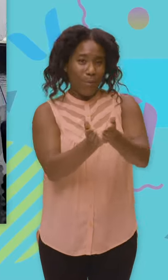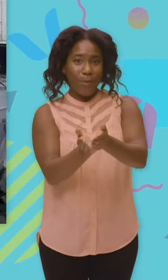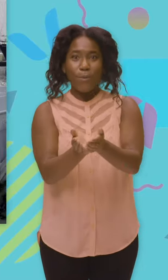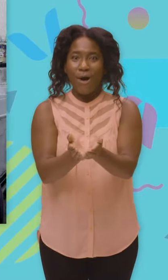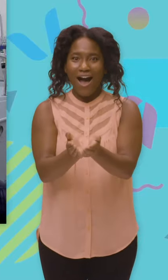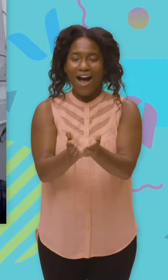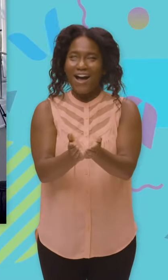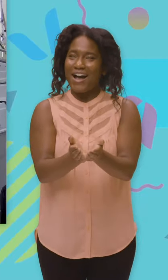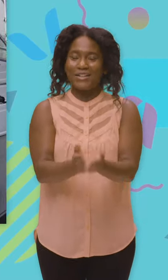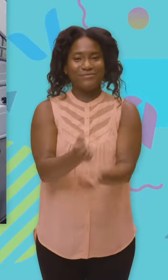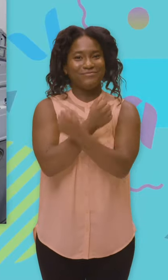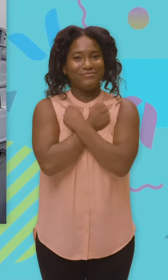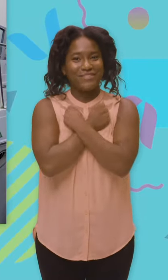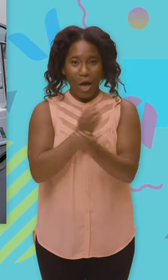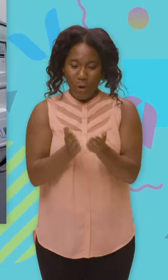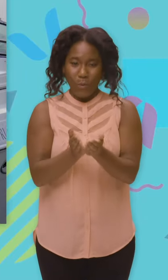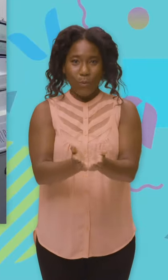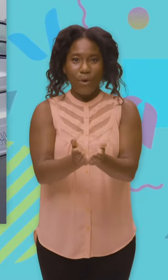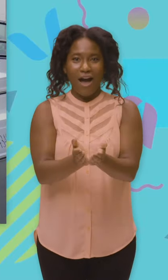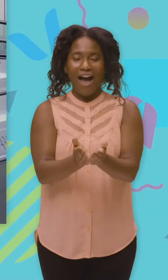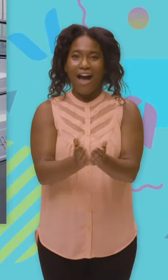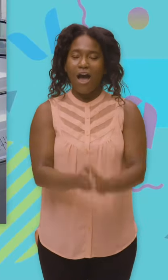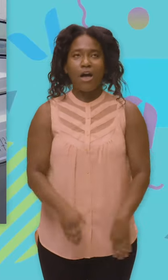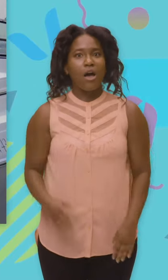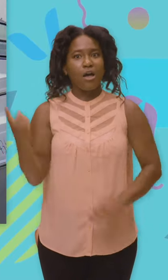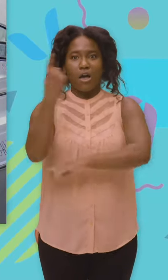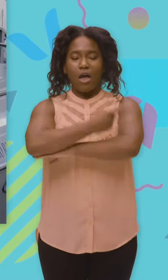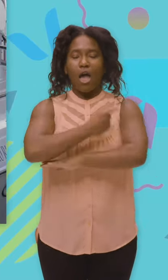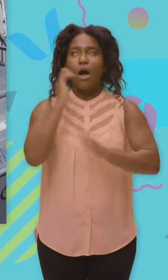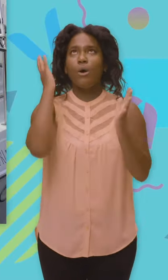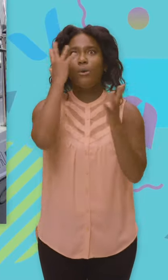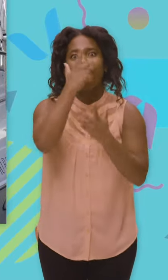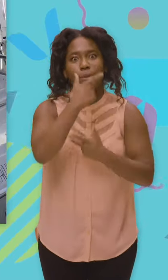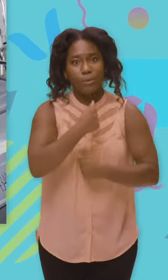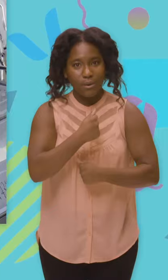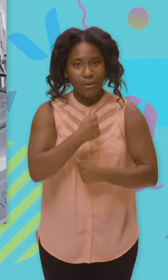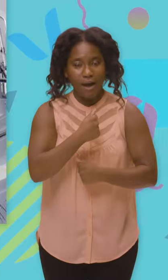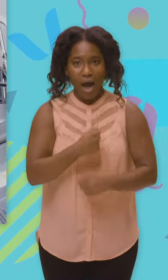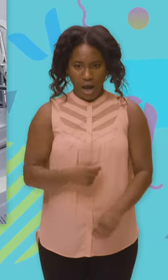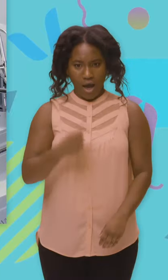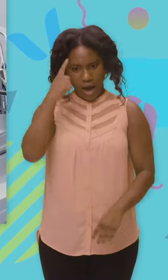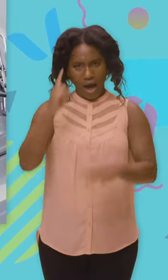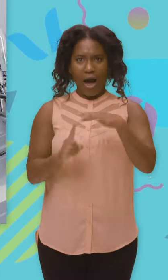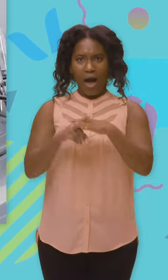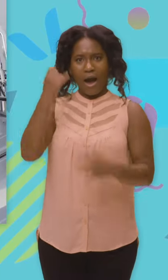do love boats and it was so beautiful out there. Hey, I have an idea. Why don't we sing the